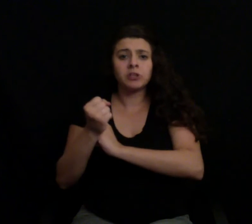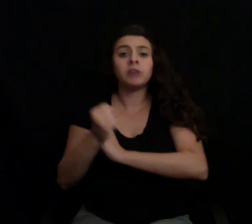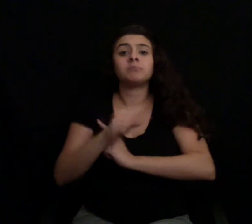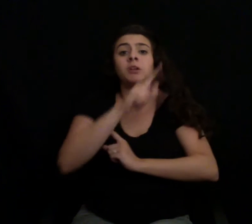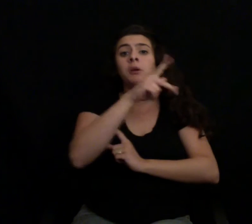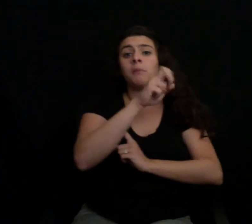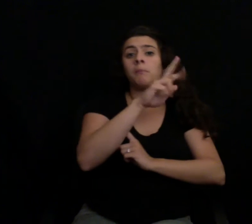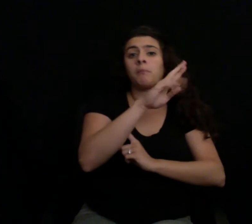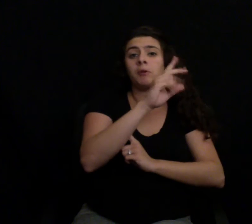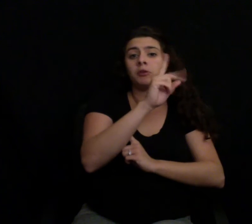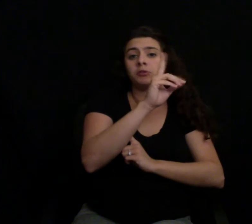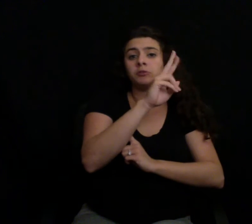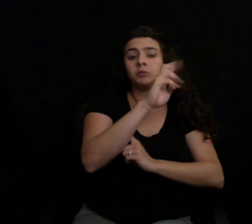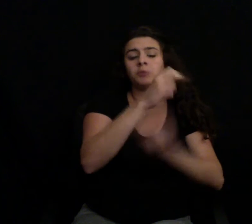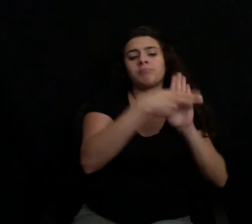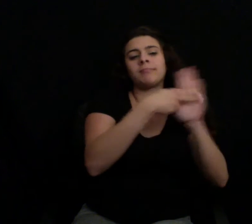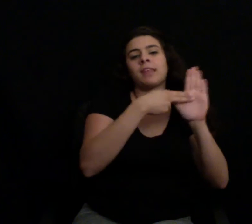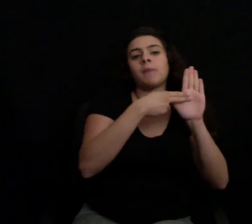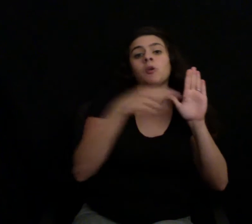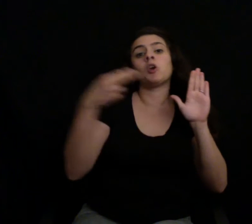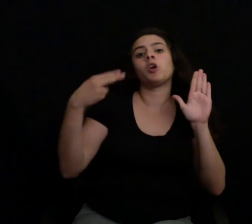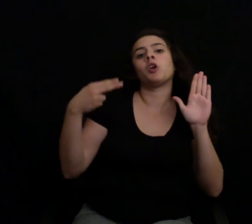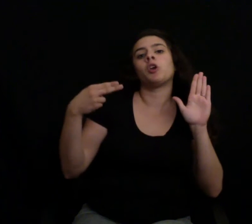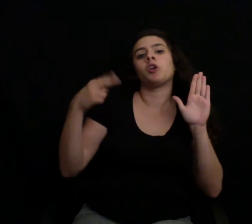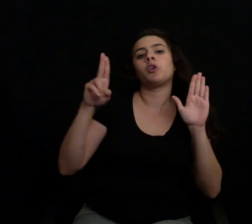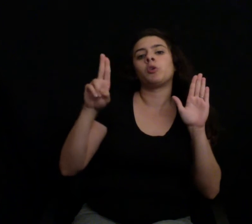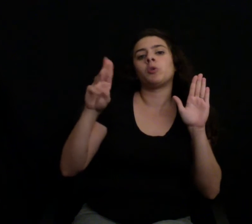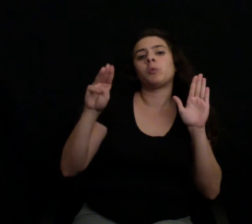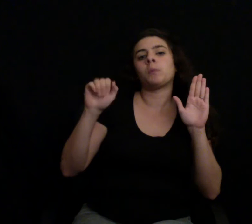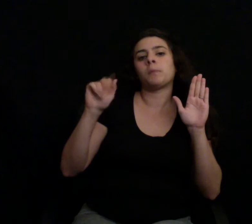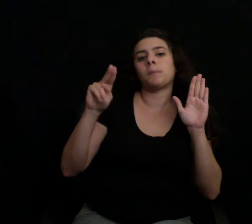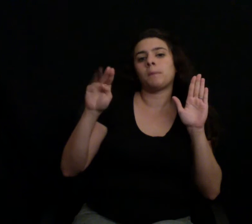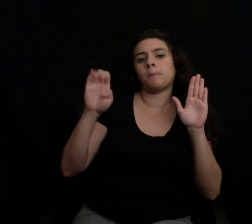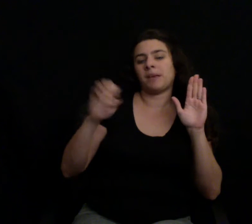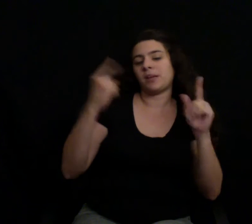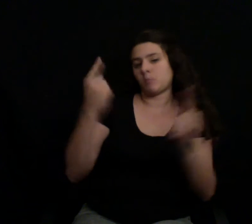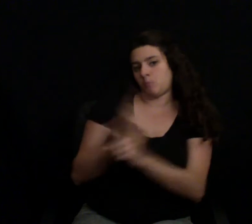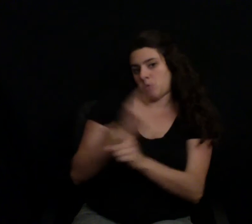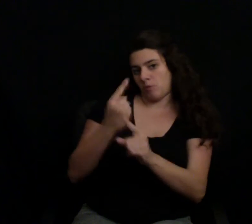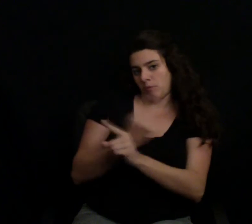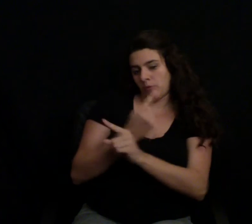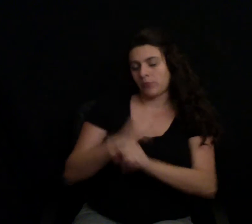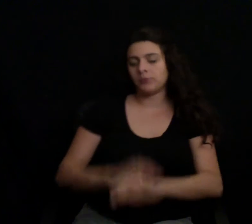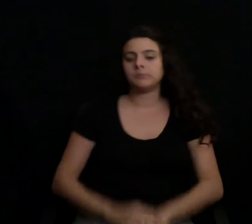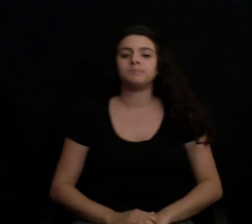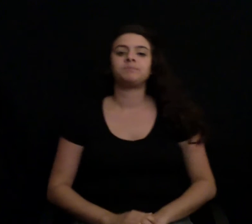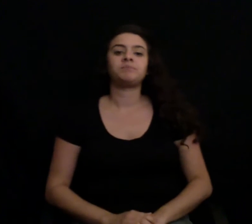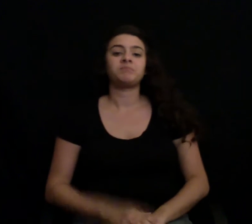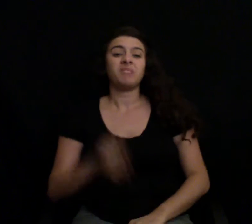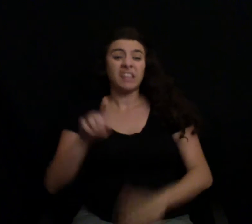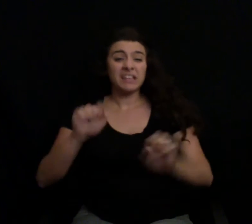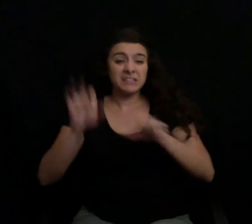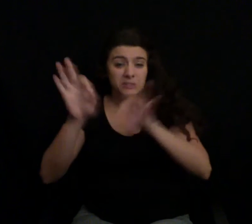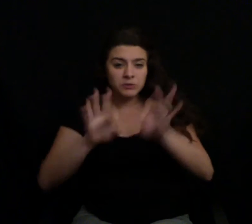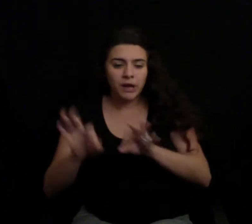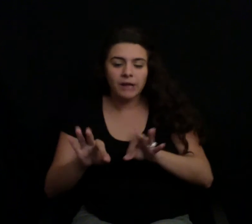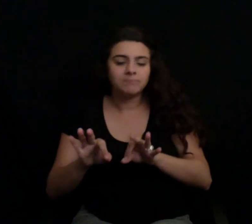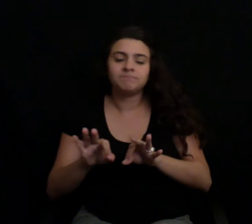worth checking out. I can describe it to you here, but you really won't understand how bad it is until you see what the hell is. After a word from our sponsors, we'll